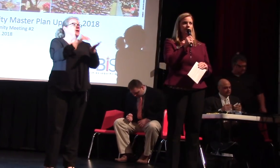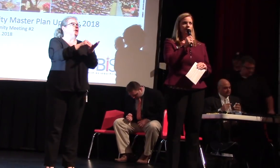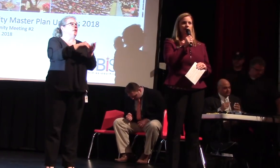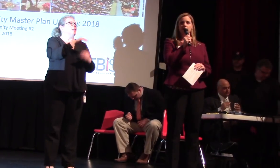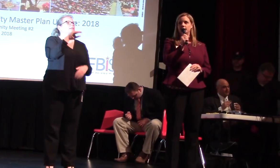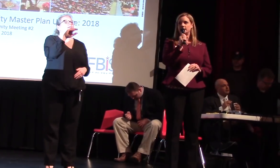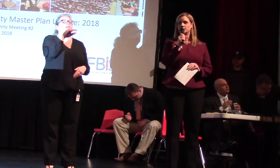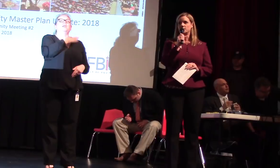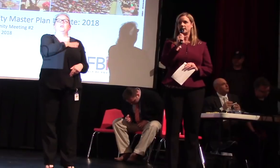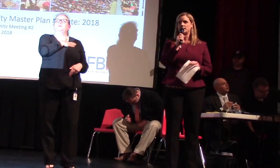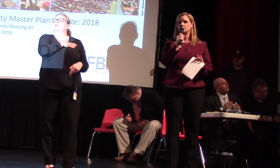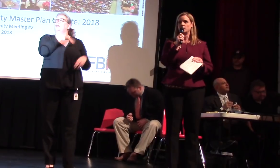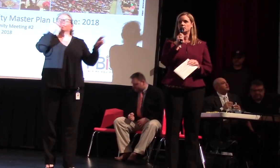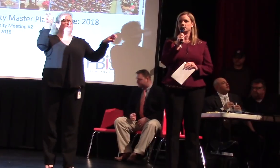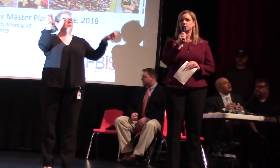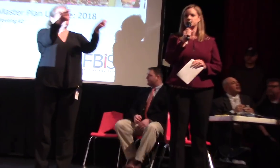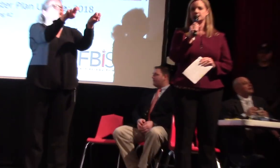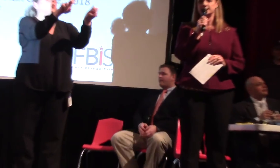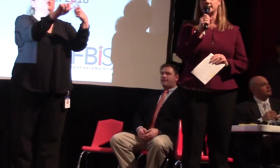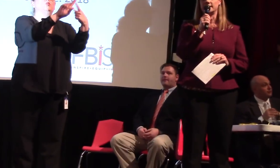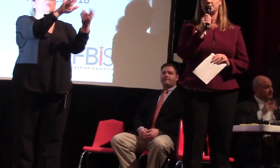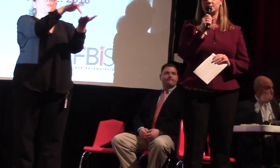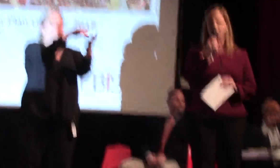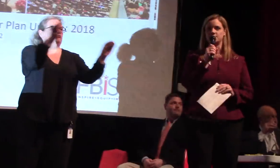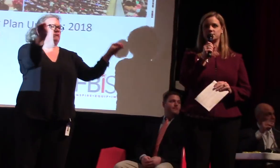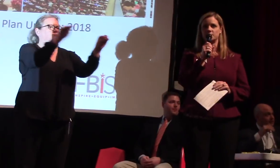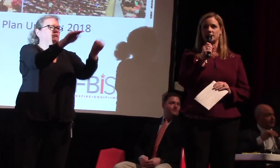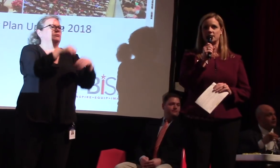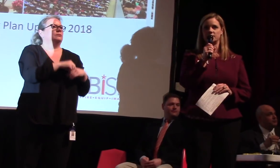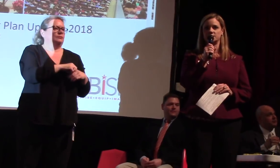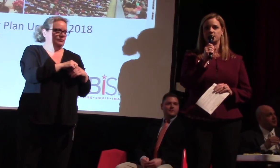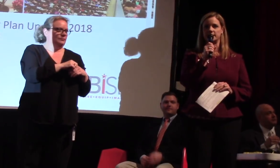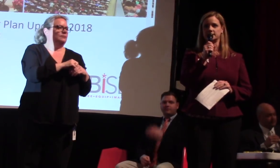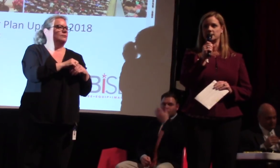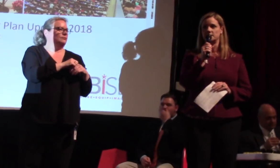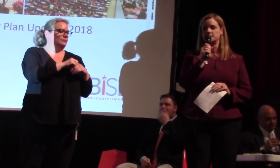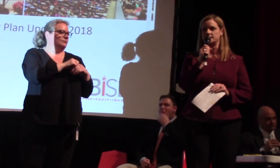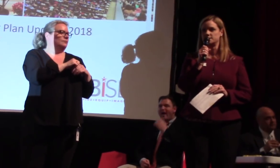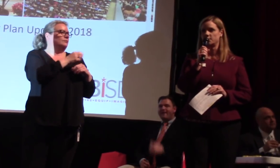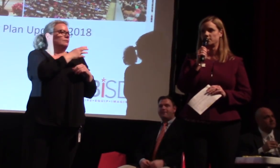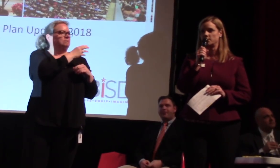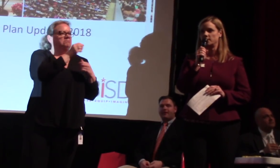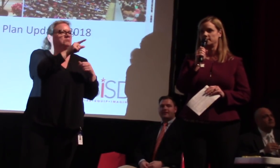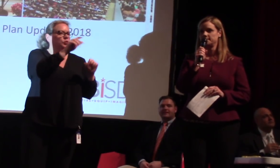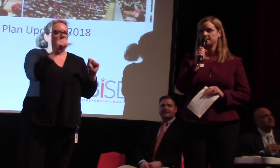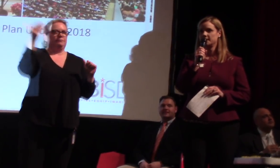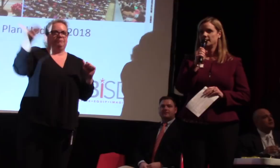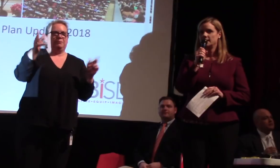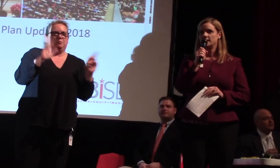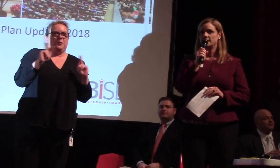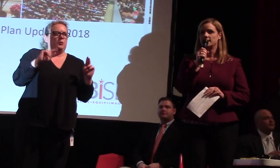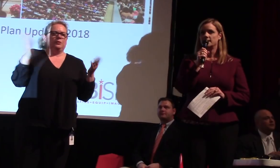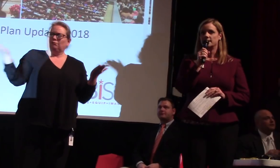and look around and welcome folks to sit next to you so we can have enough space and enough seats for everyone.